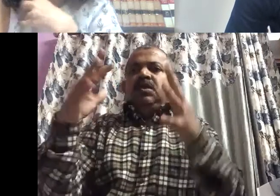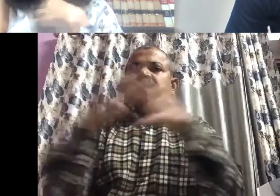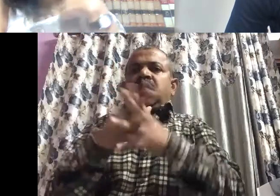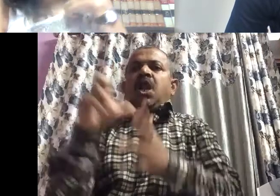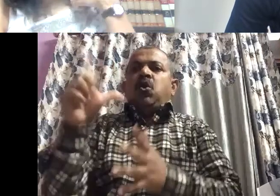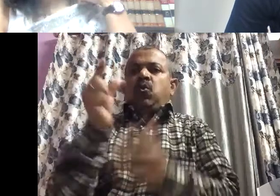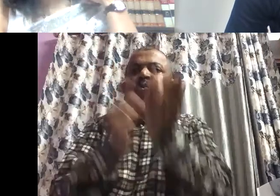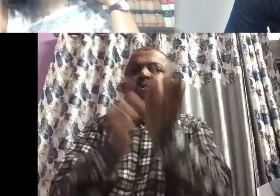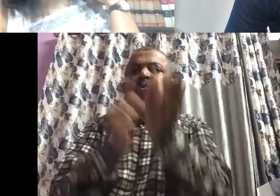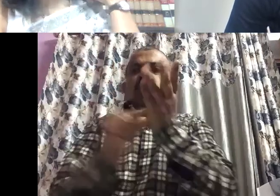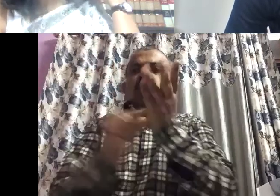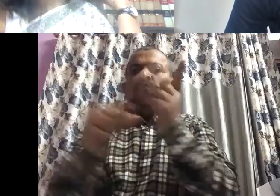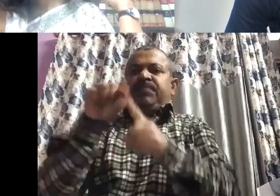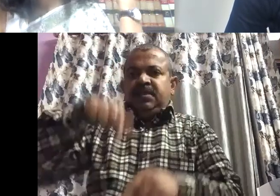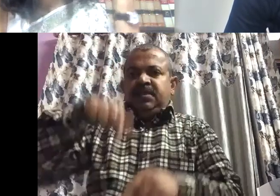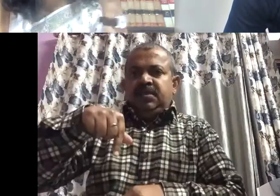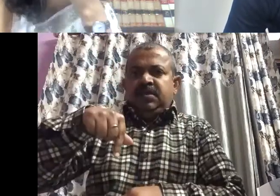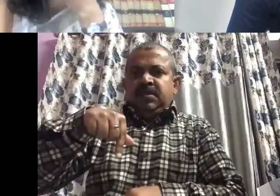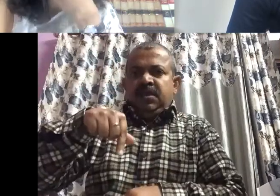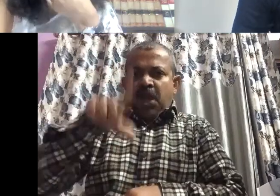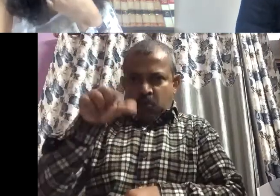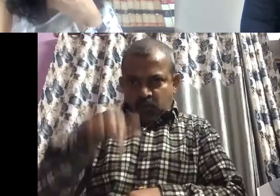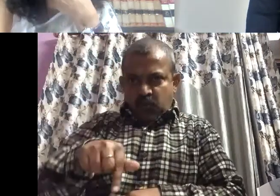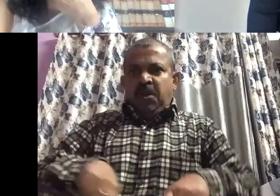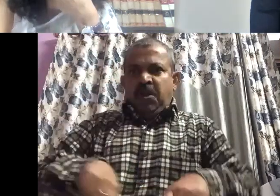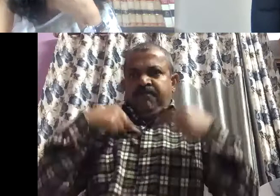I am from Lucknow, UP.